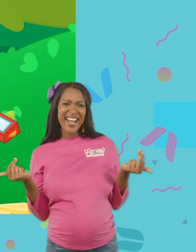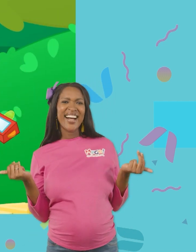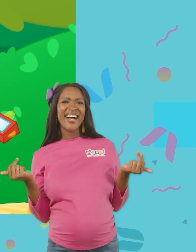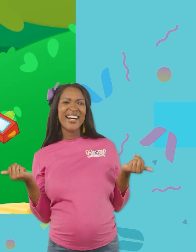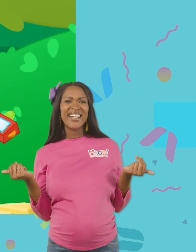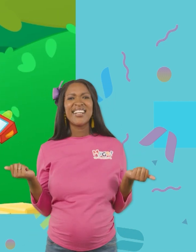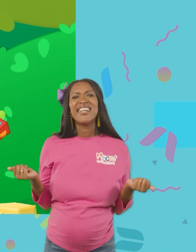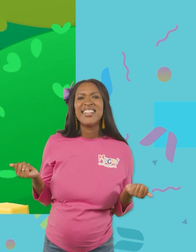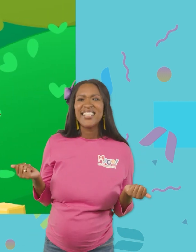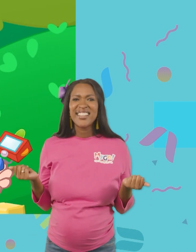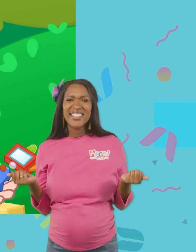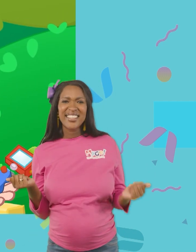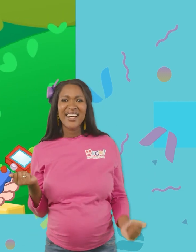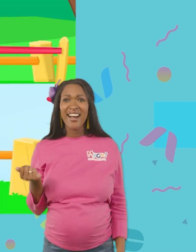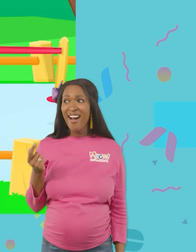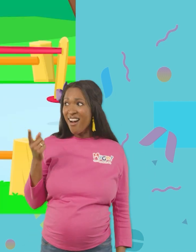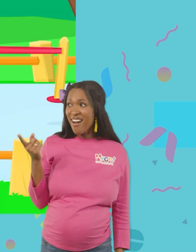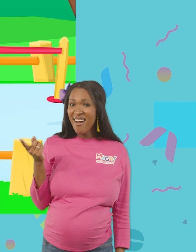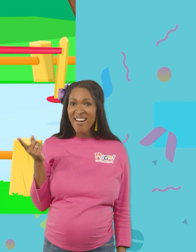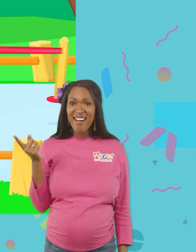Oh, look at him. He's going to do it.